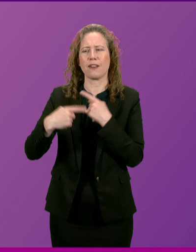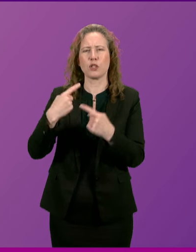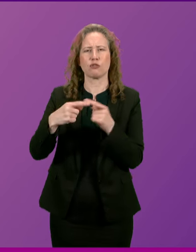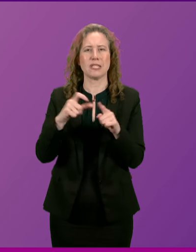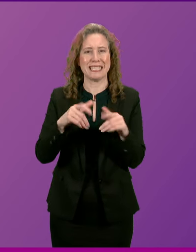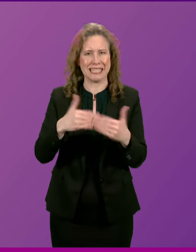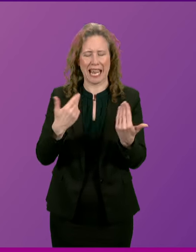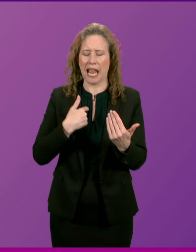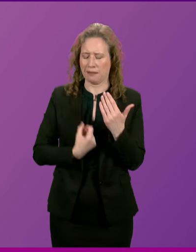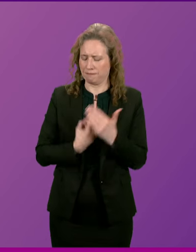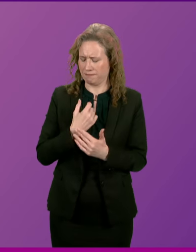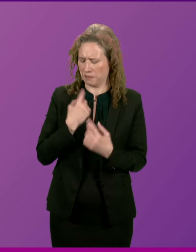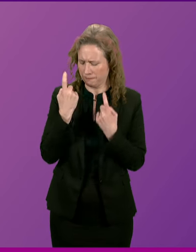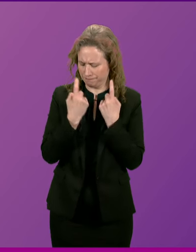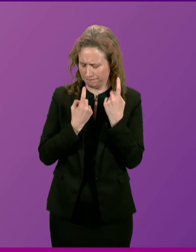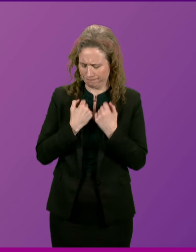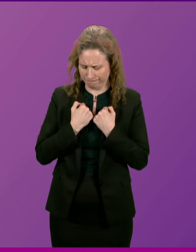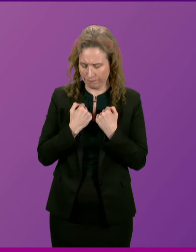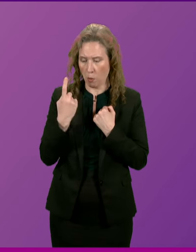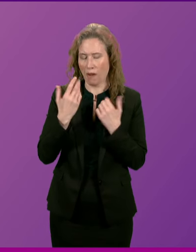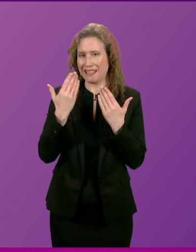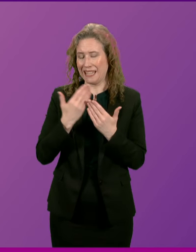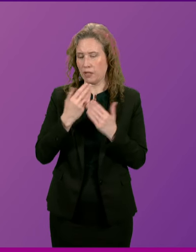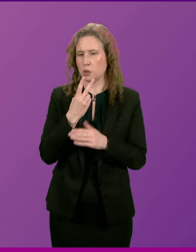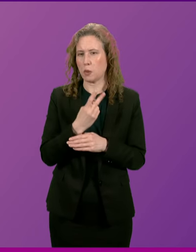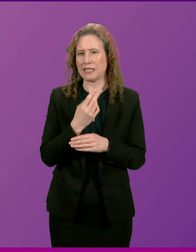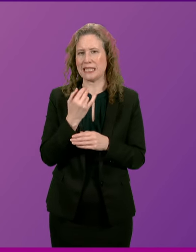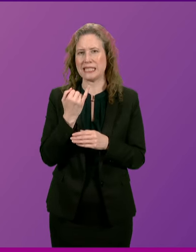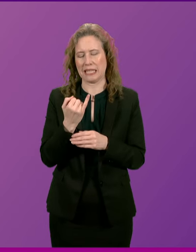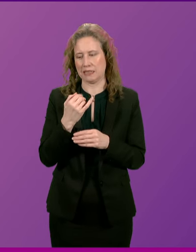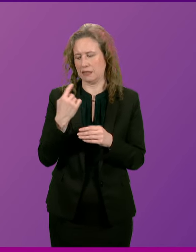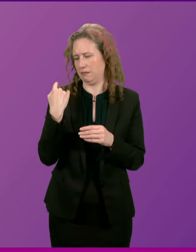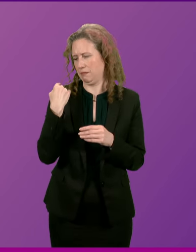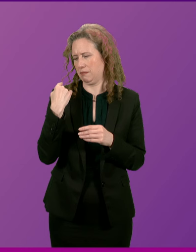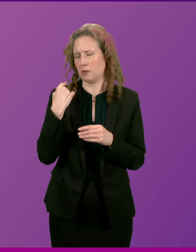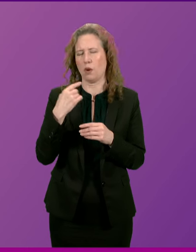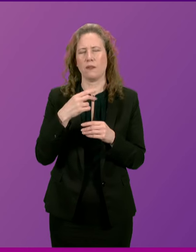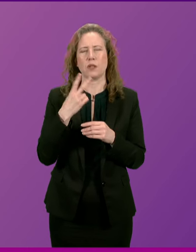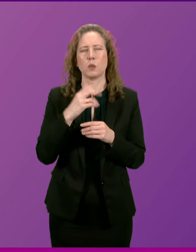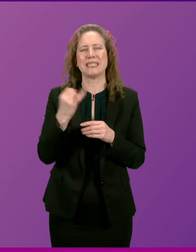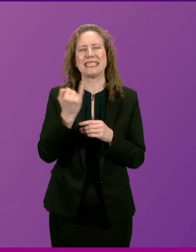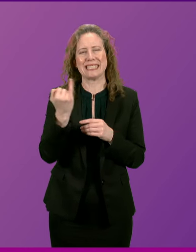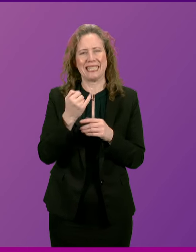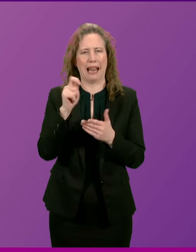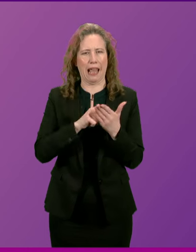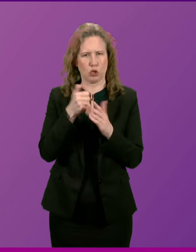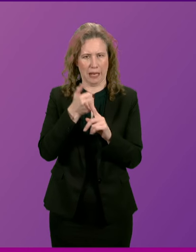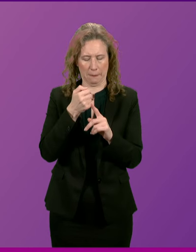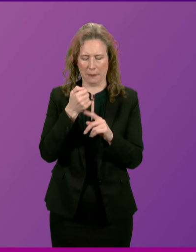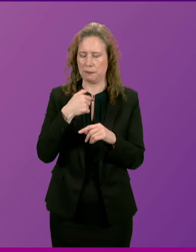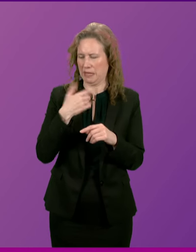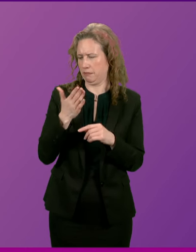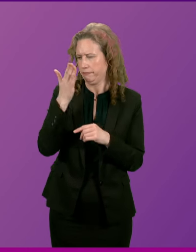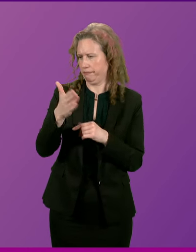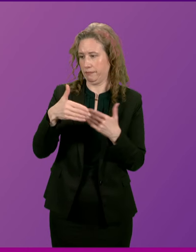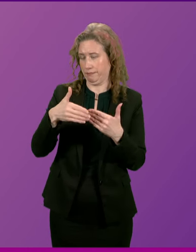found myself reflecting on a particular evening of the 2016 election campaign, when I knocked a door not too far from here,